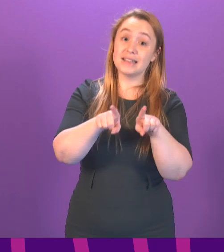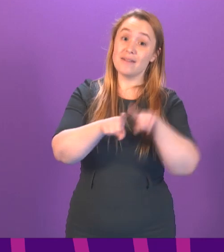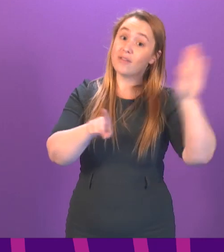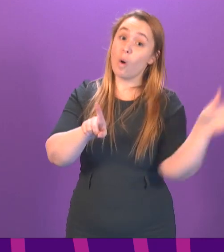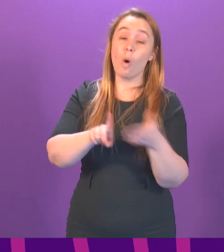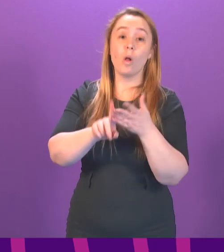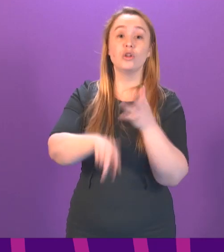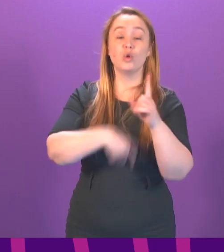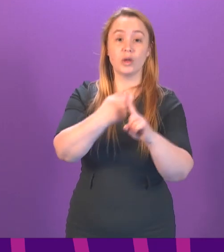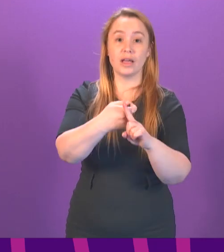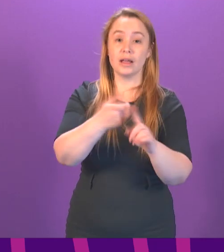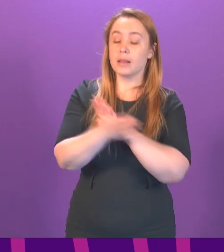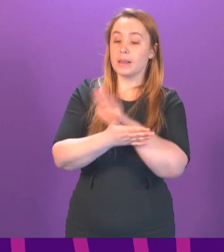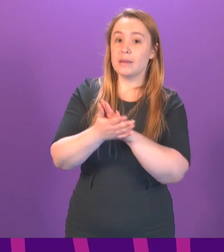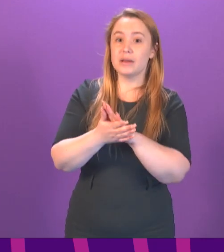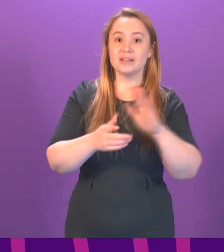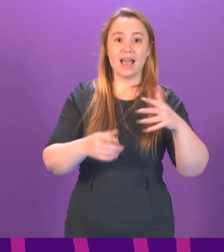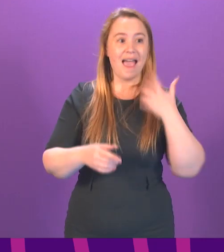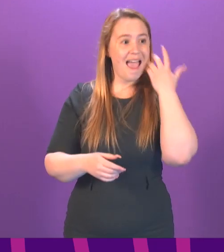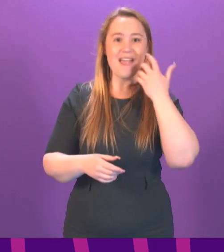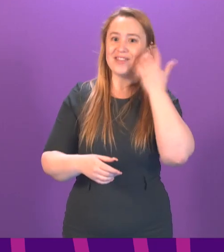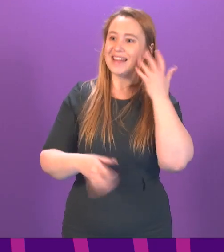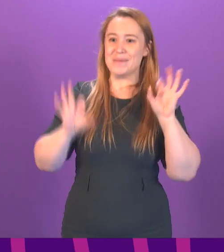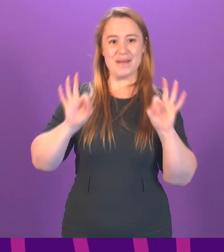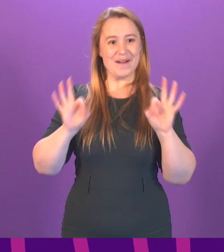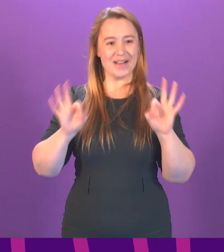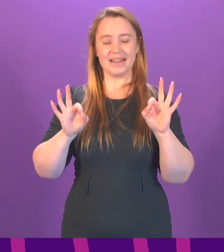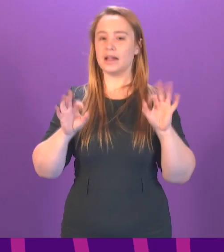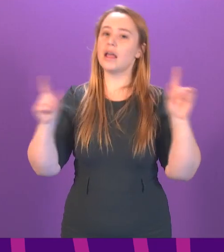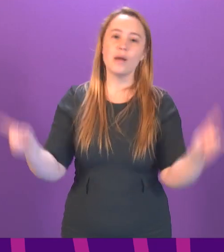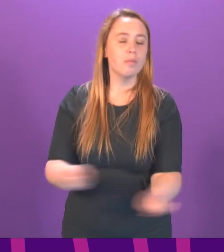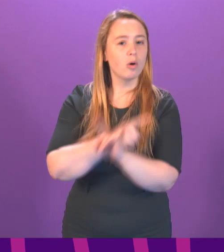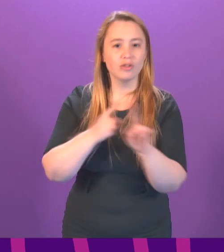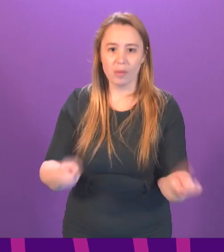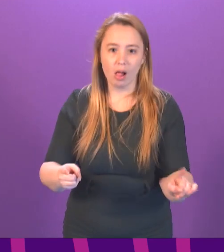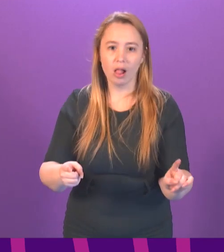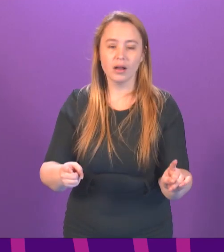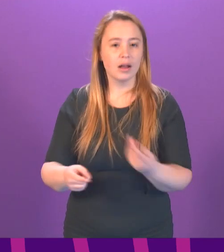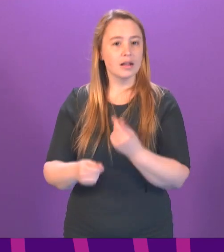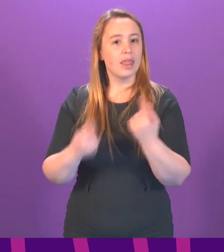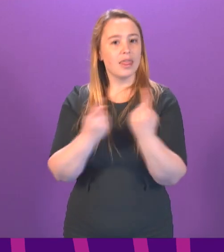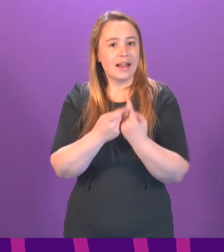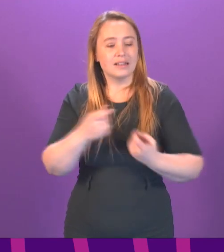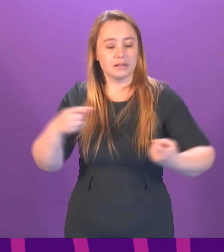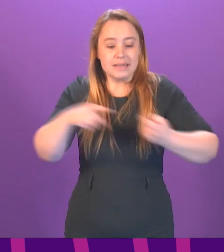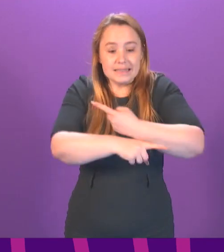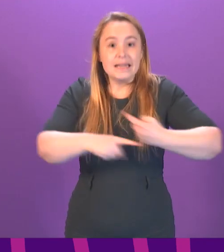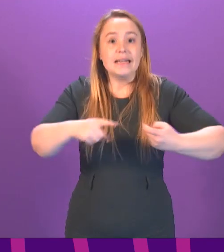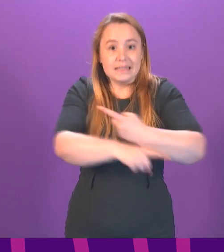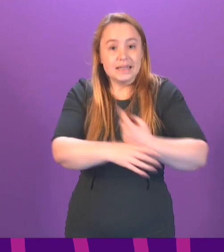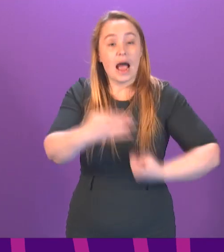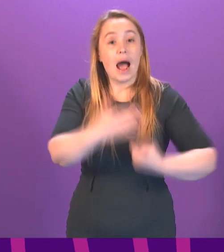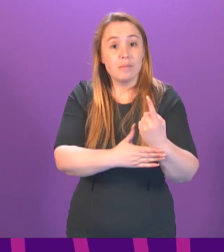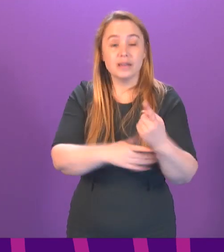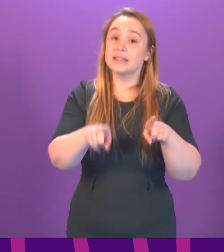It is not going to be the case that everything, every single day is perfect, that there are no glitches, that there are no things that go wrong. And when they do, as